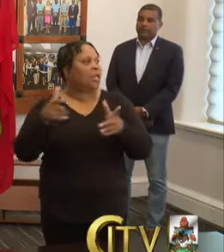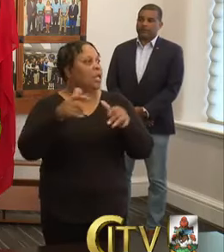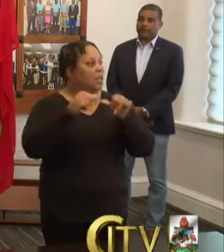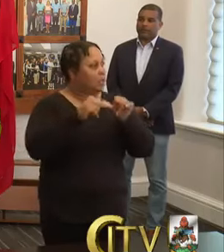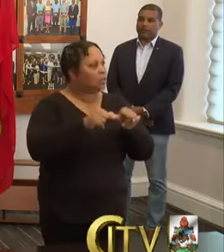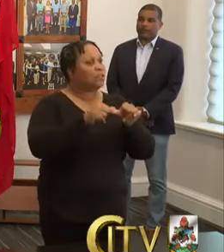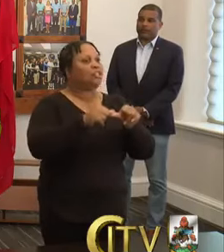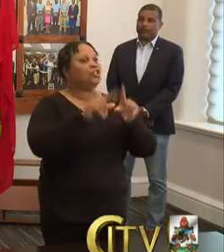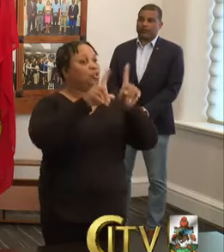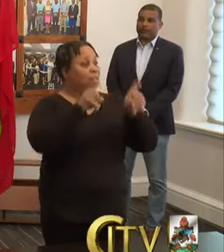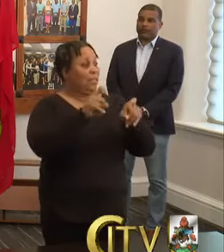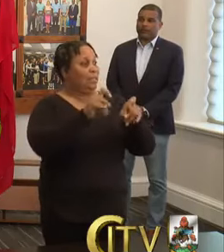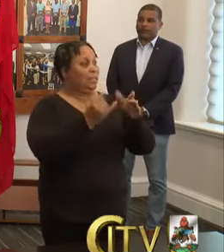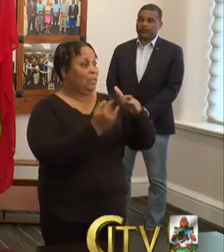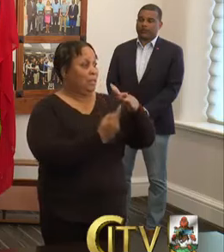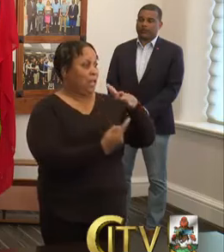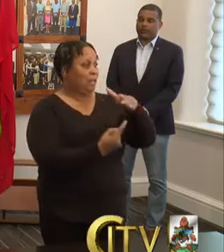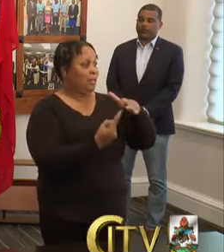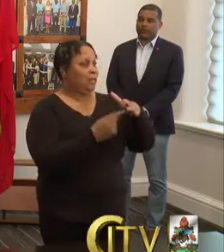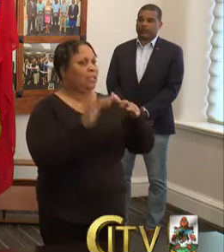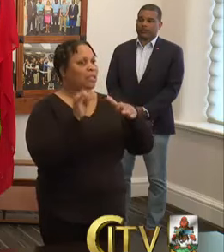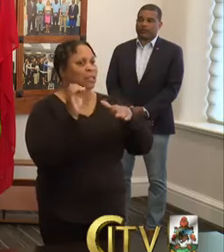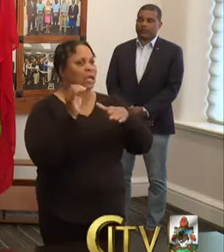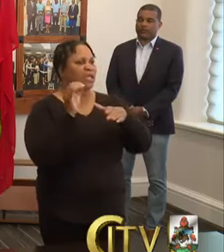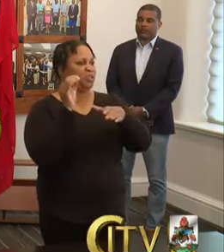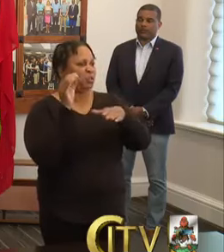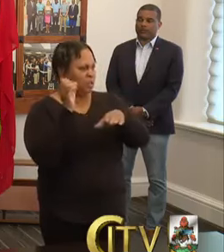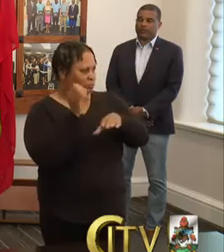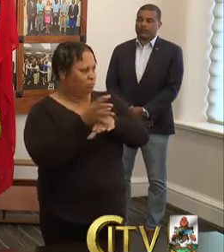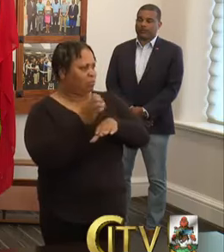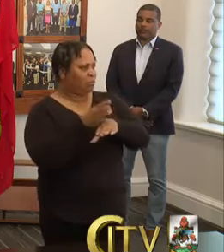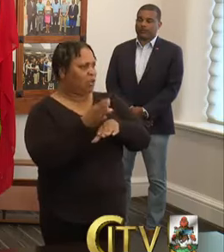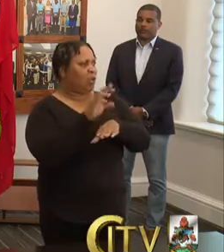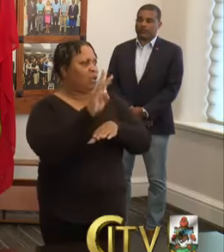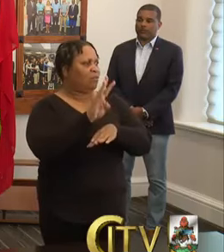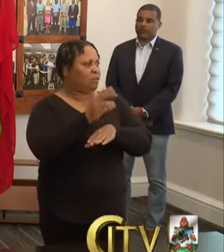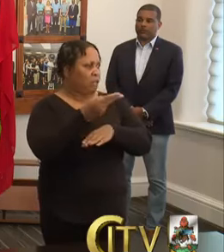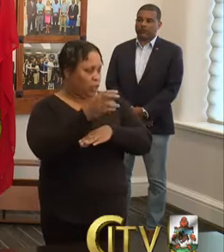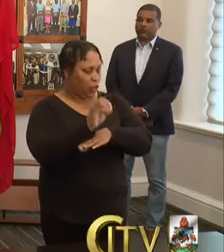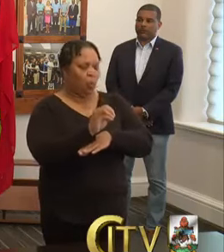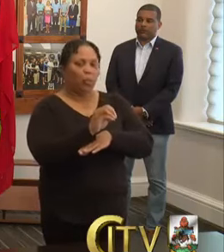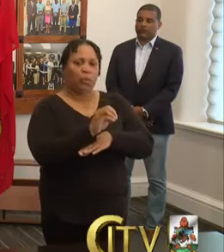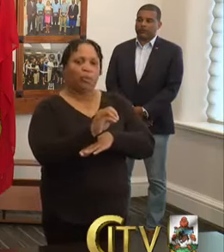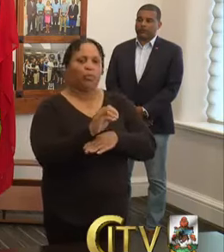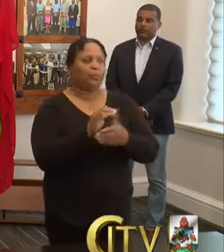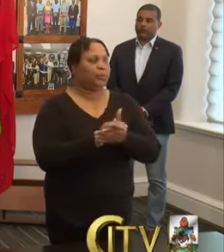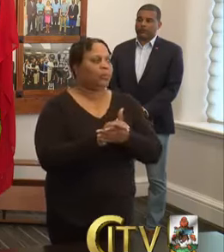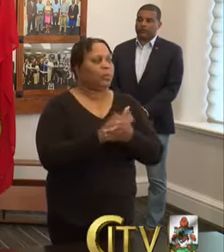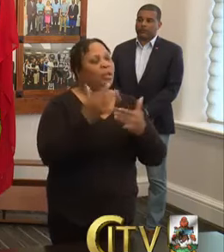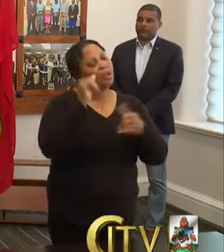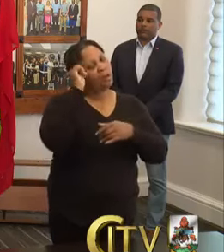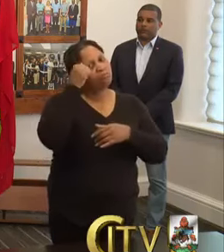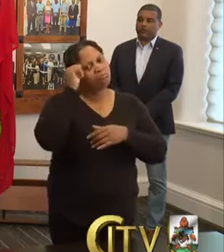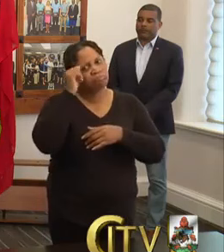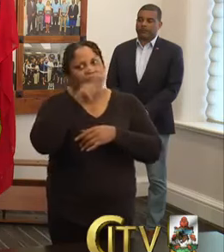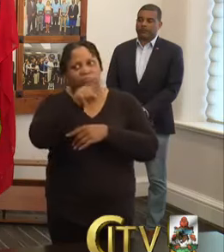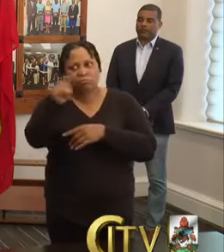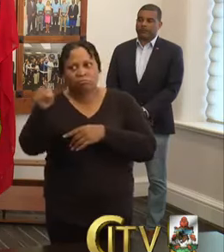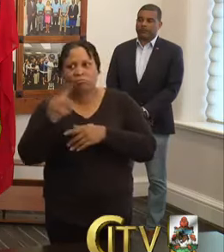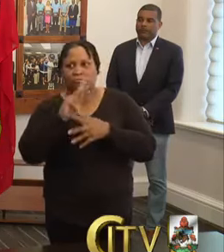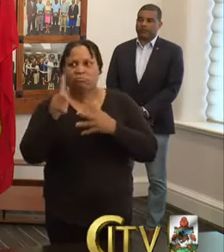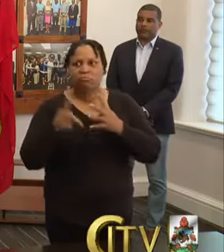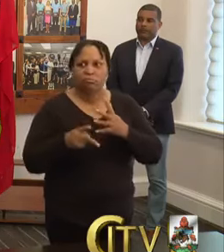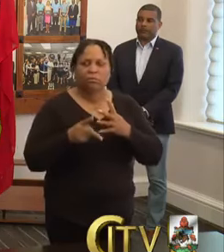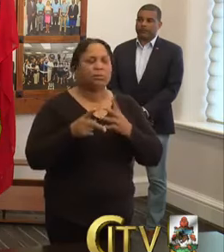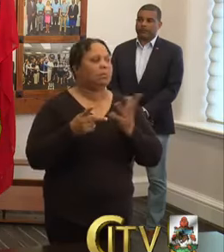test and isolate, which is the recommendation of the World Health Organization. Um, we are reminding persons in the community to,